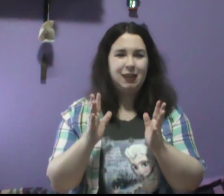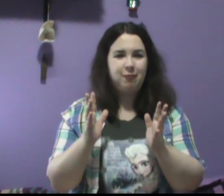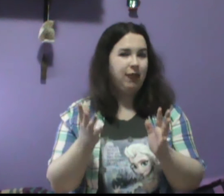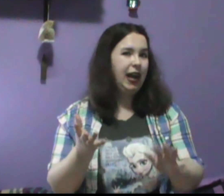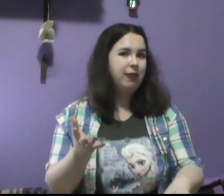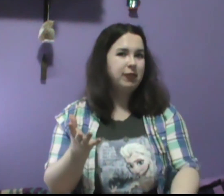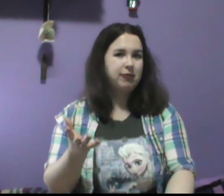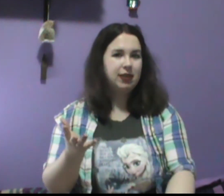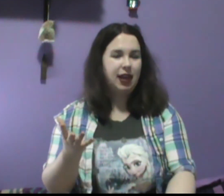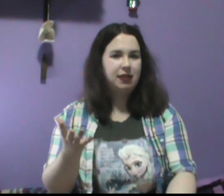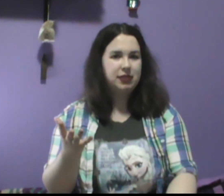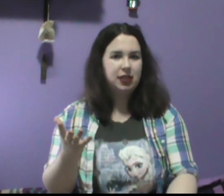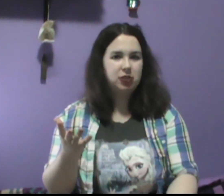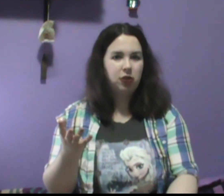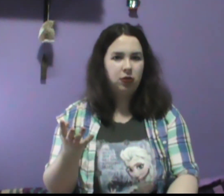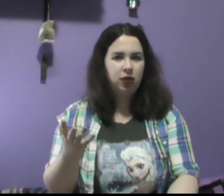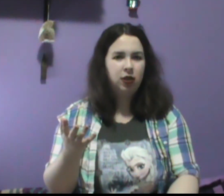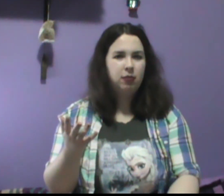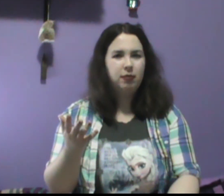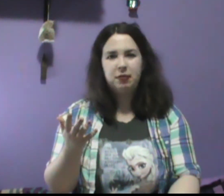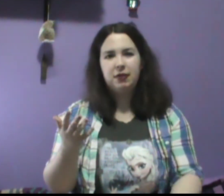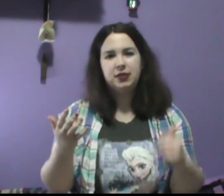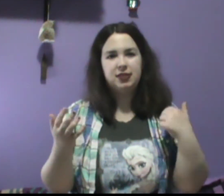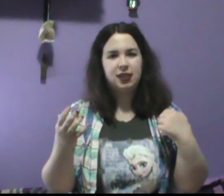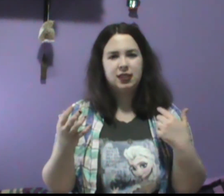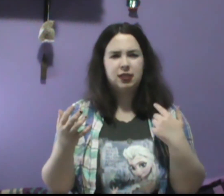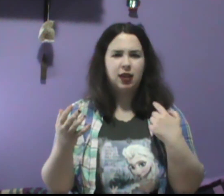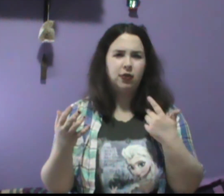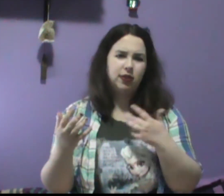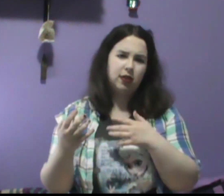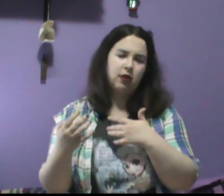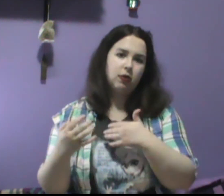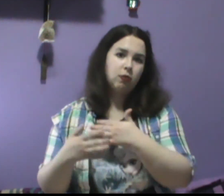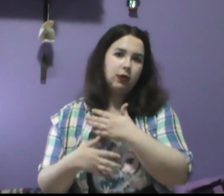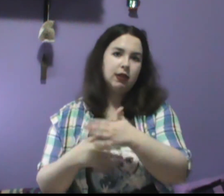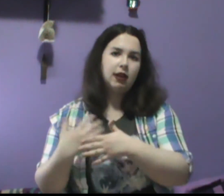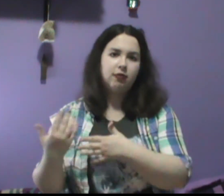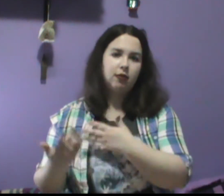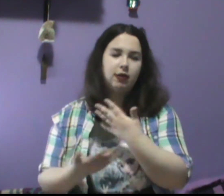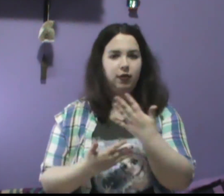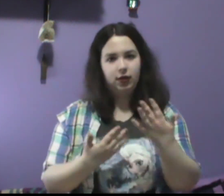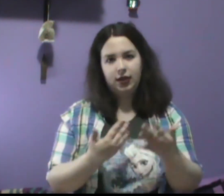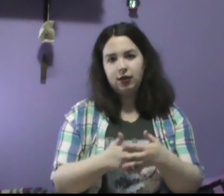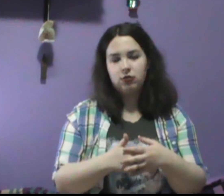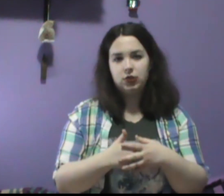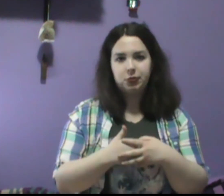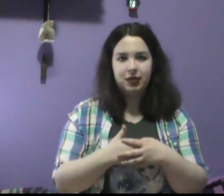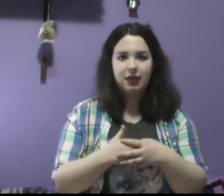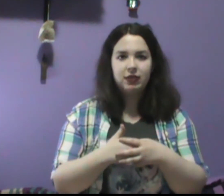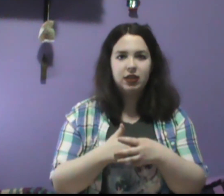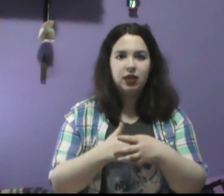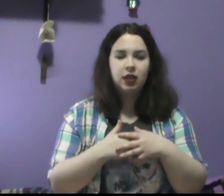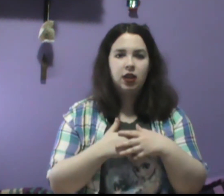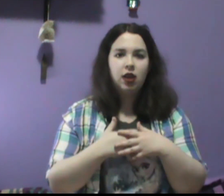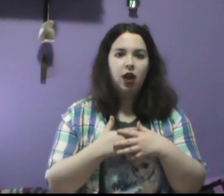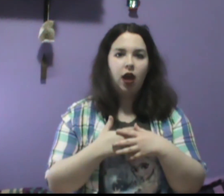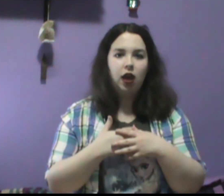like, five different lives that it showed. Maybe even six counting the real life that we've already introduced with David. Uh,